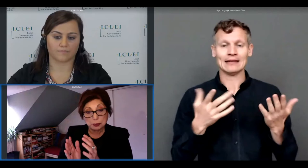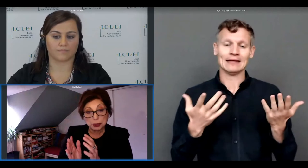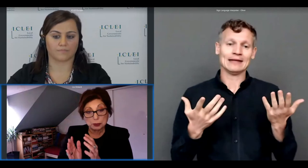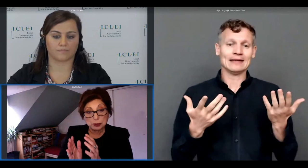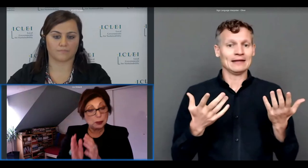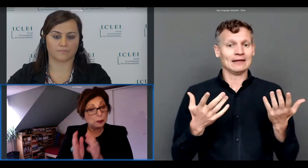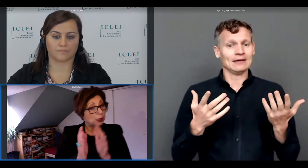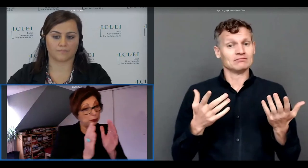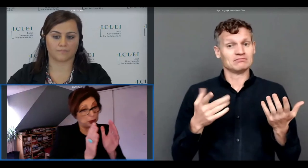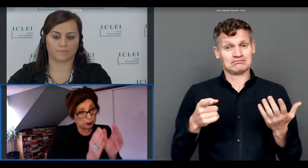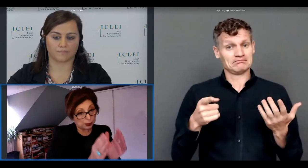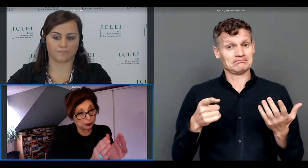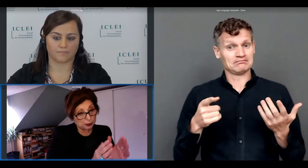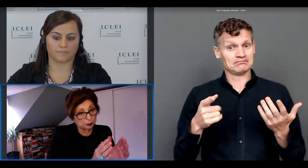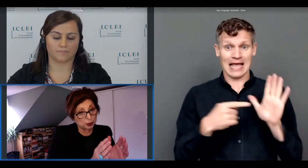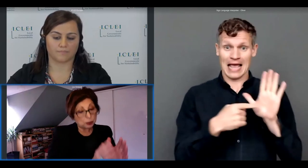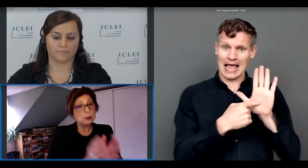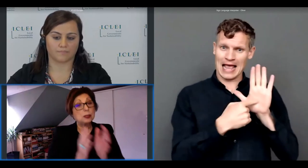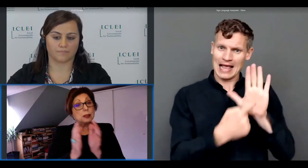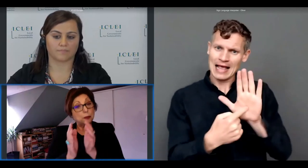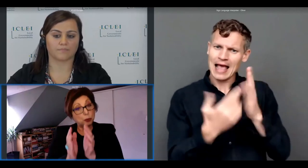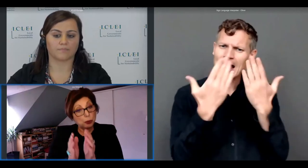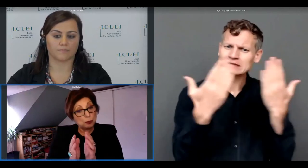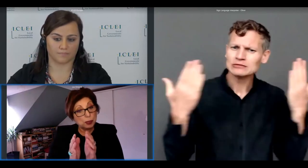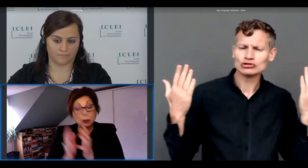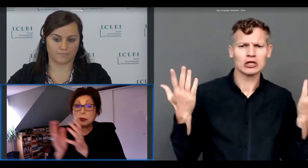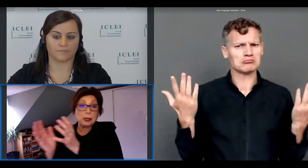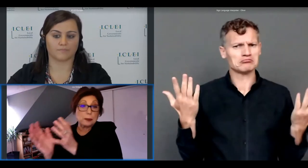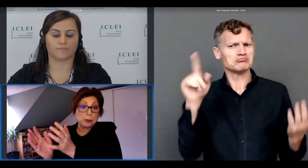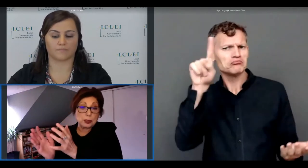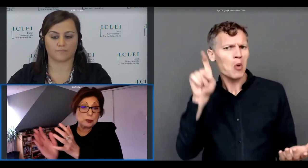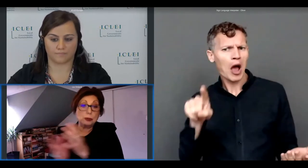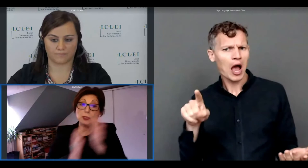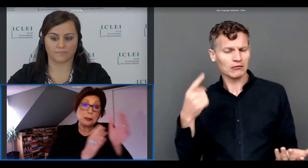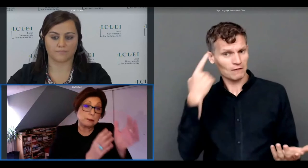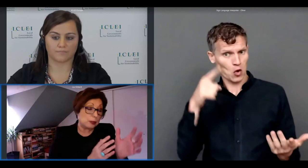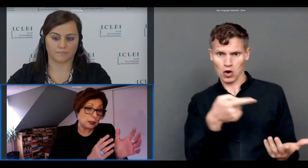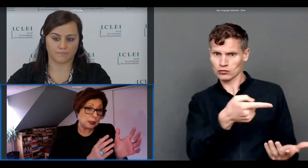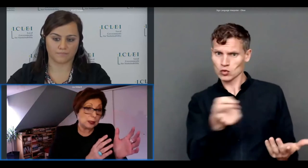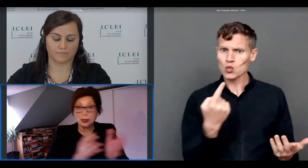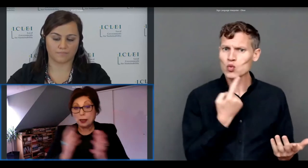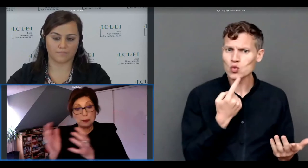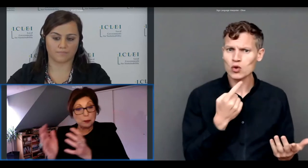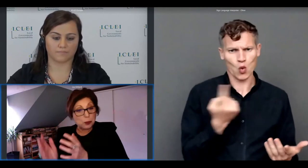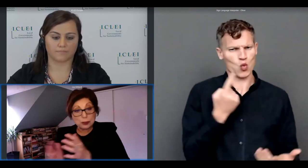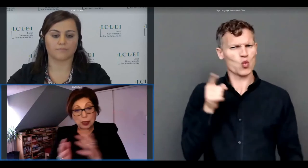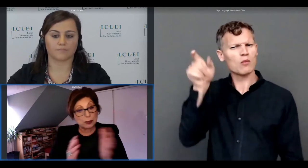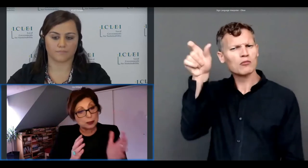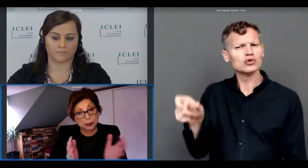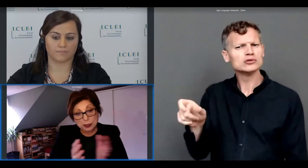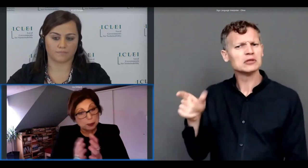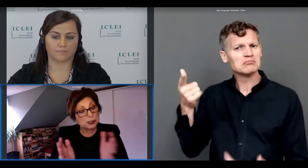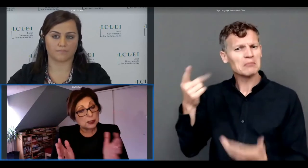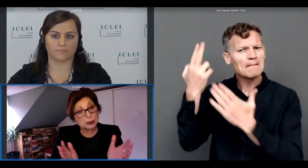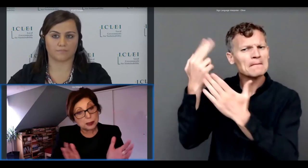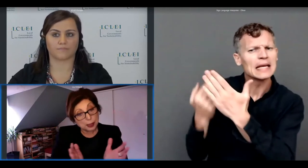exhibition why are we doing that exhibition for whom who is that person who is that painter and what are the